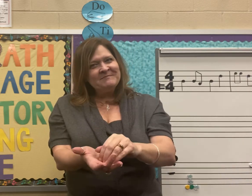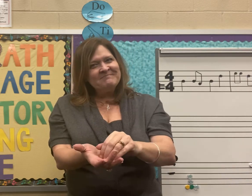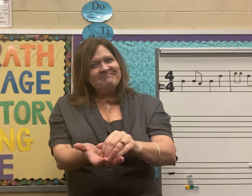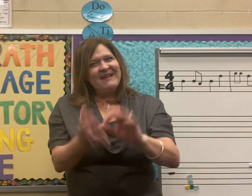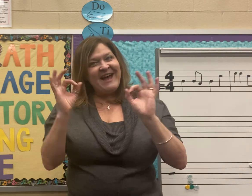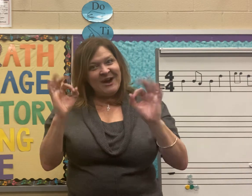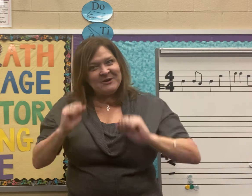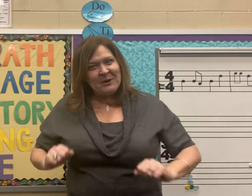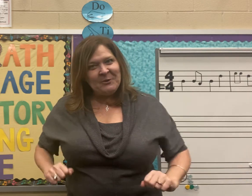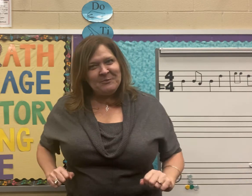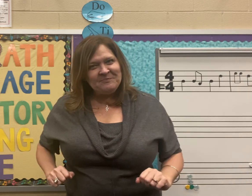How'd it go?